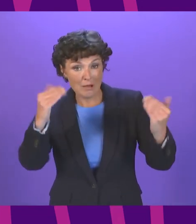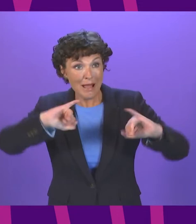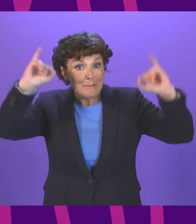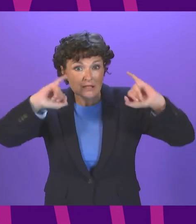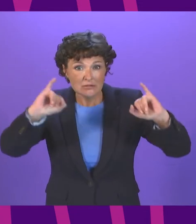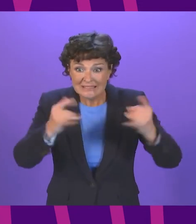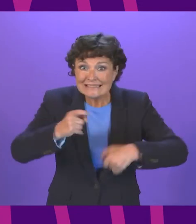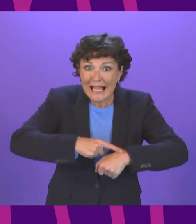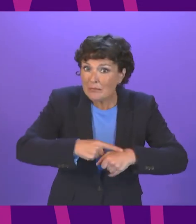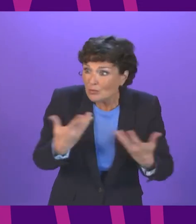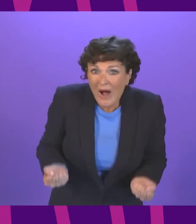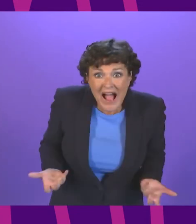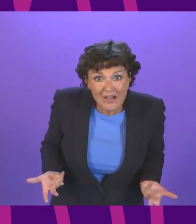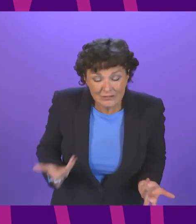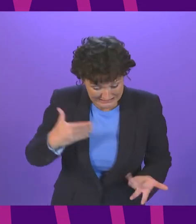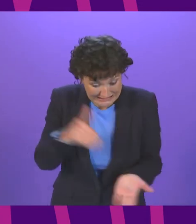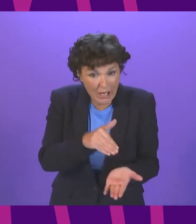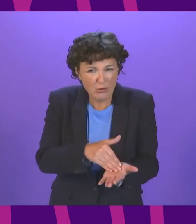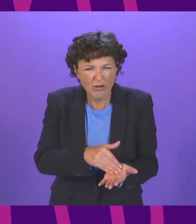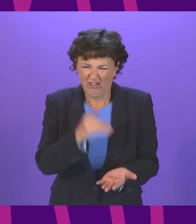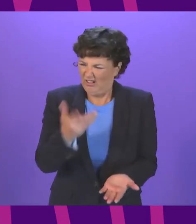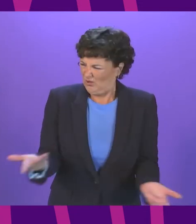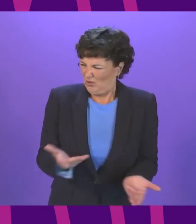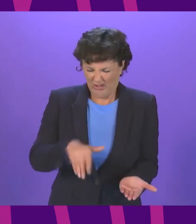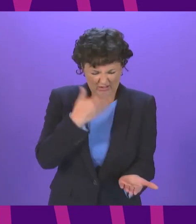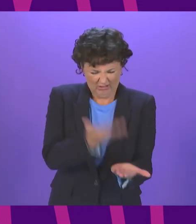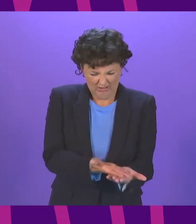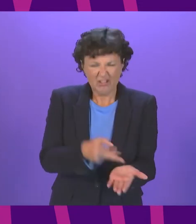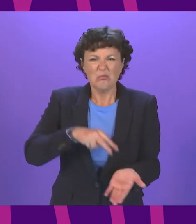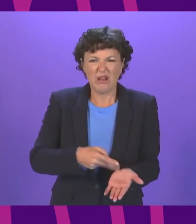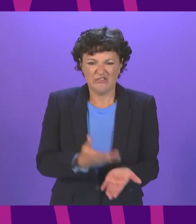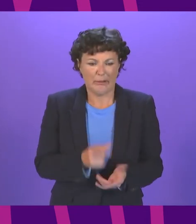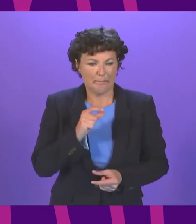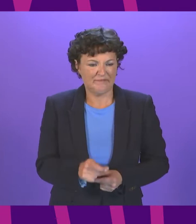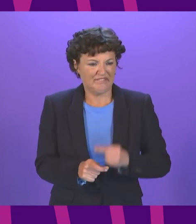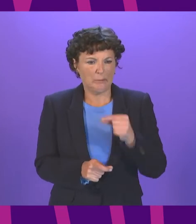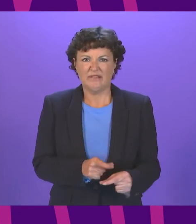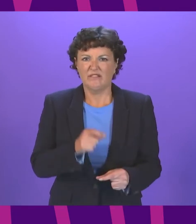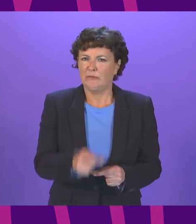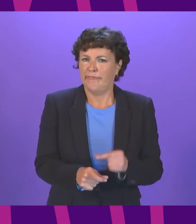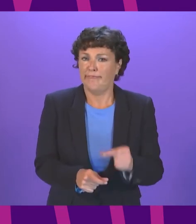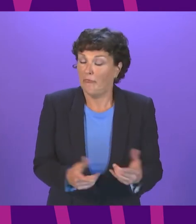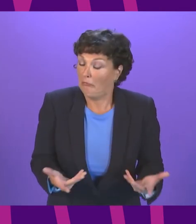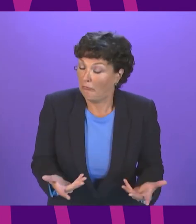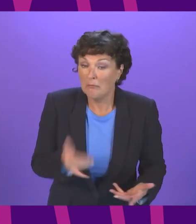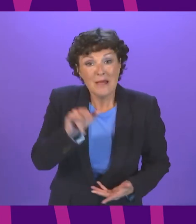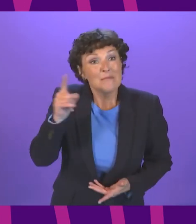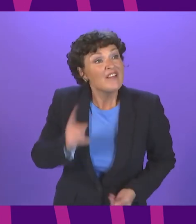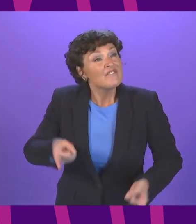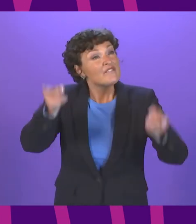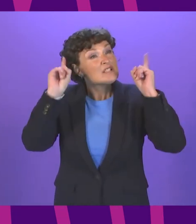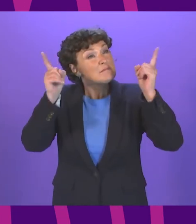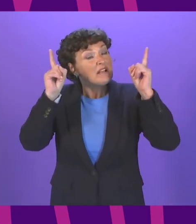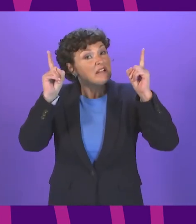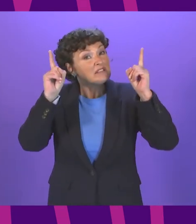time to waste and instead we get this piecemeal plan. And this may surprise the First Minister but there are ideas